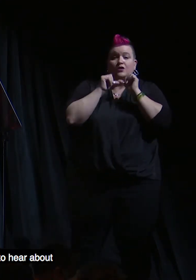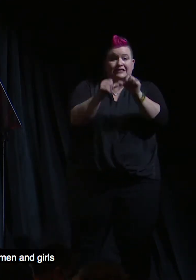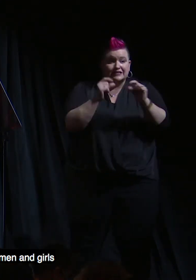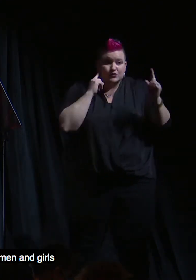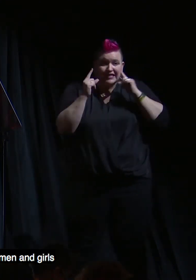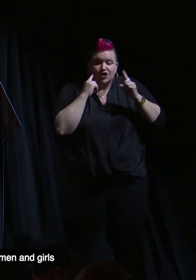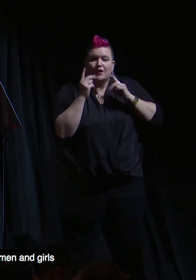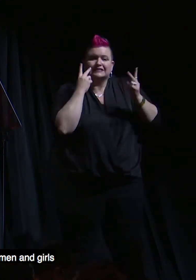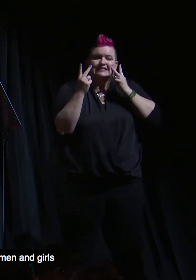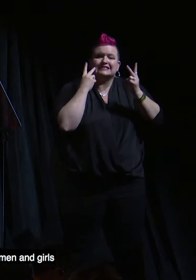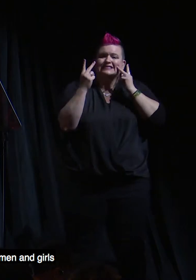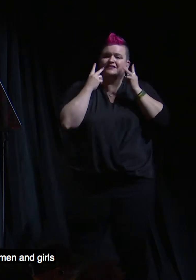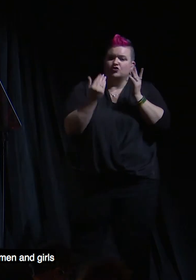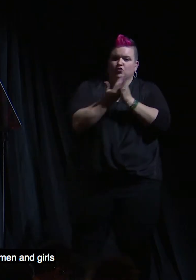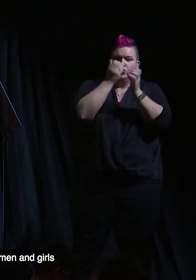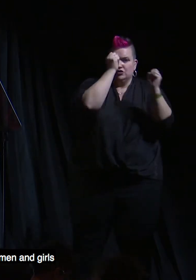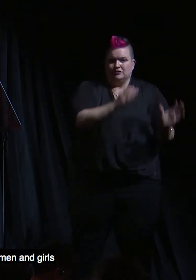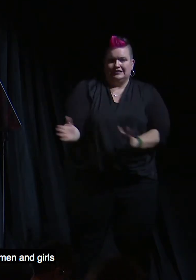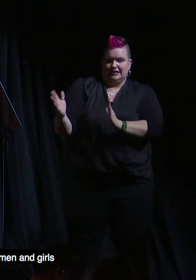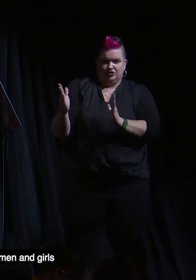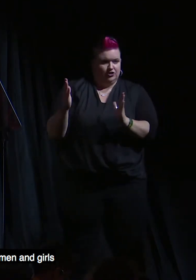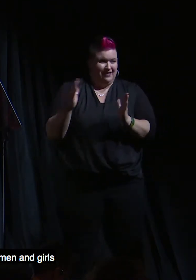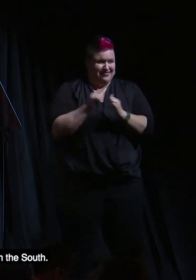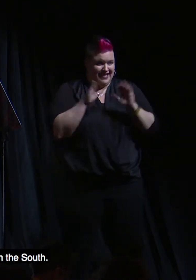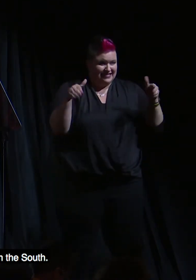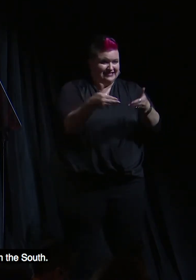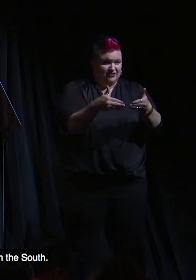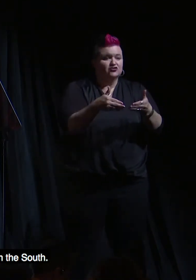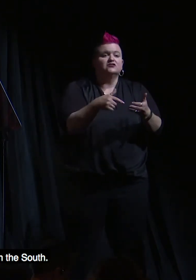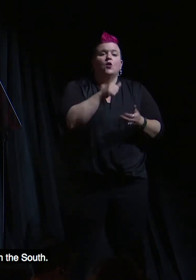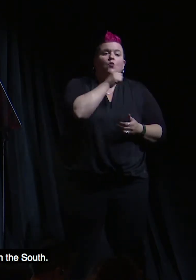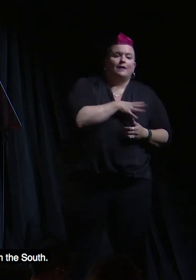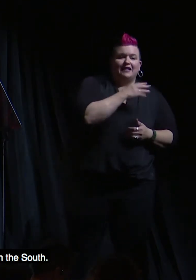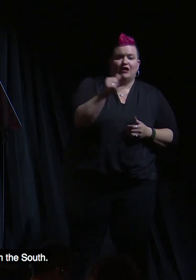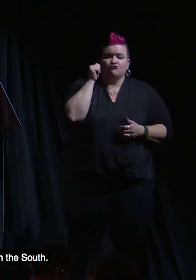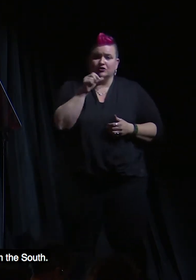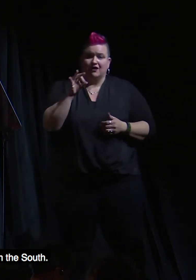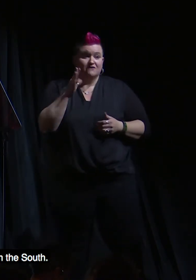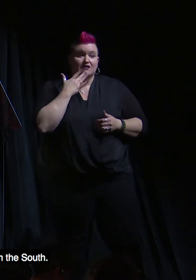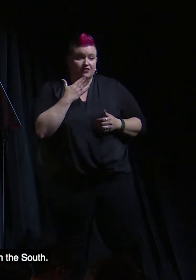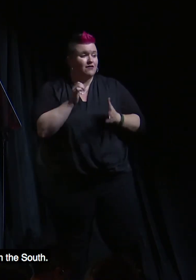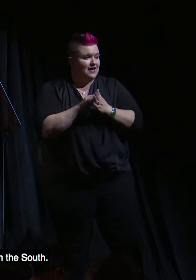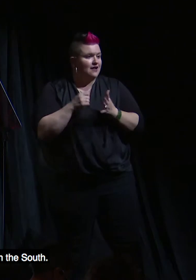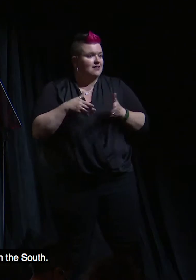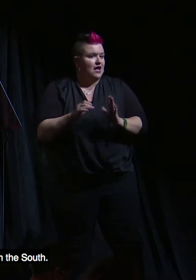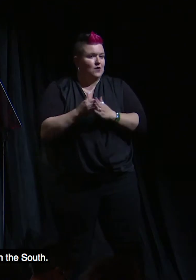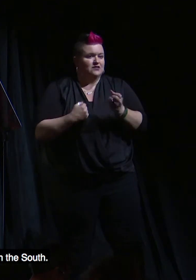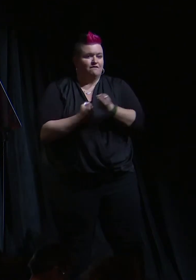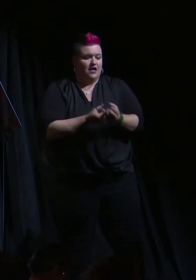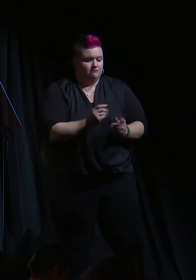to hear about our new strategic plan that centers women and girls of color and allows us to fund through the South.